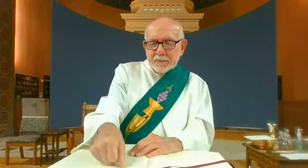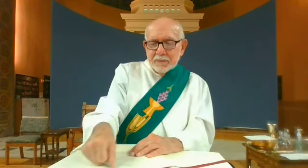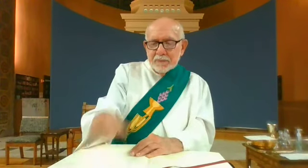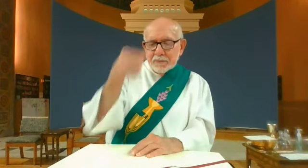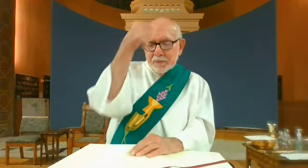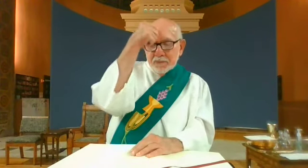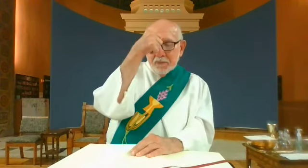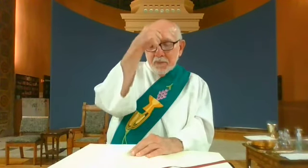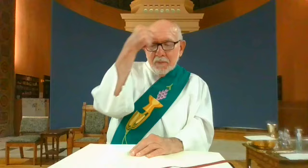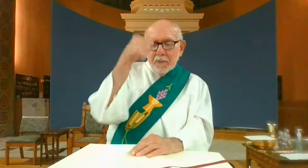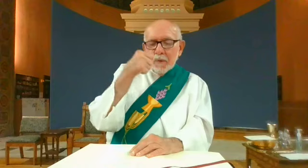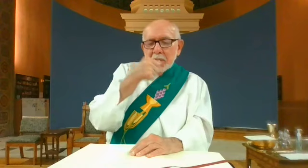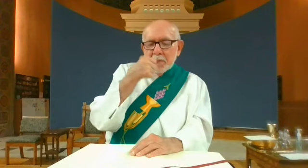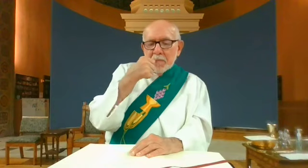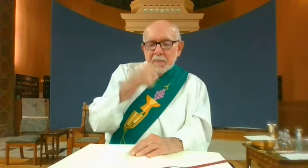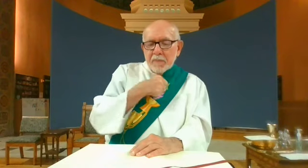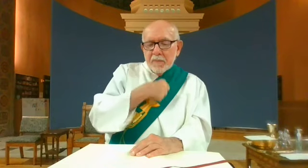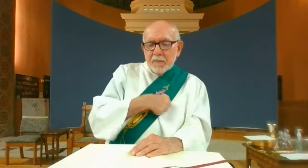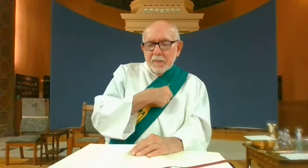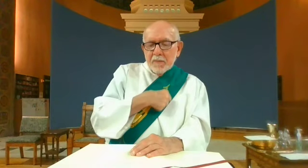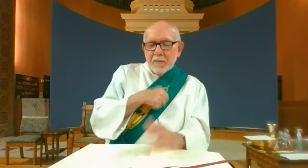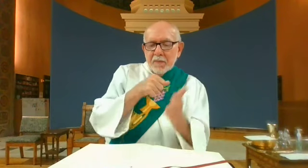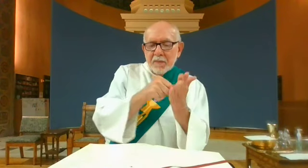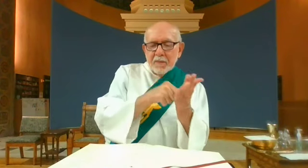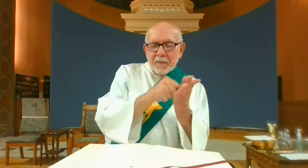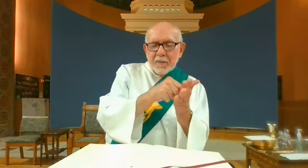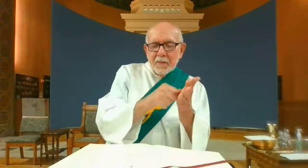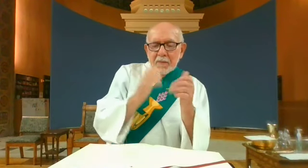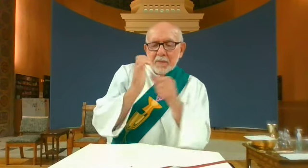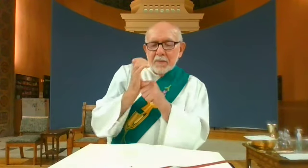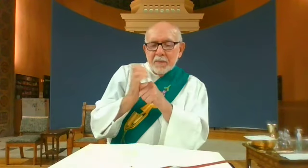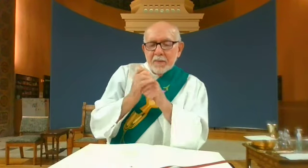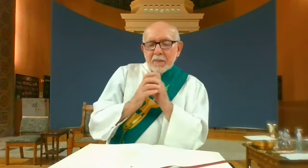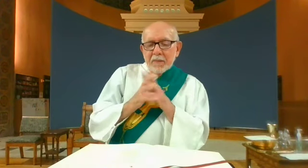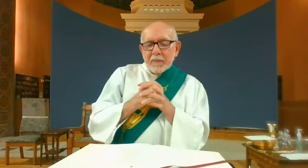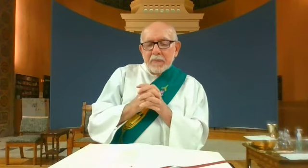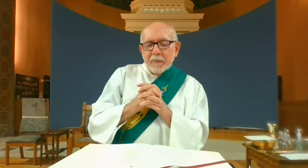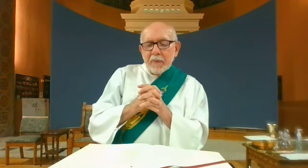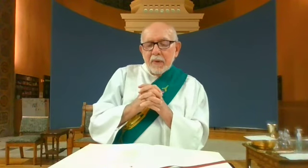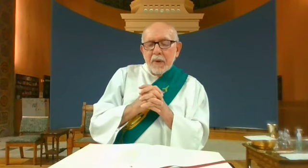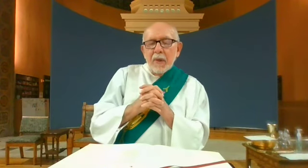That I will recite to you now in American Sign Language. Glory to you, O Lord.